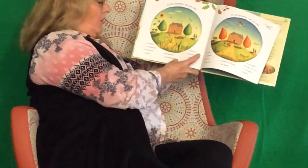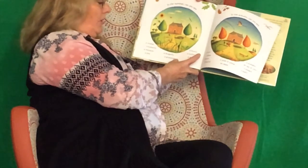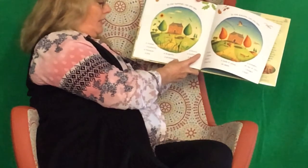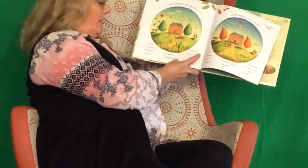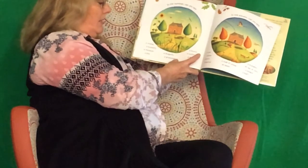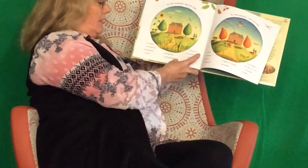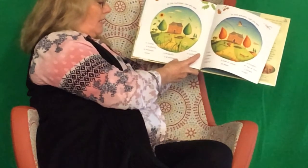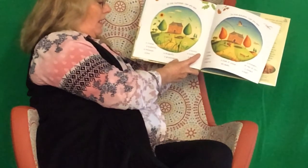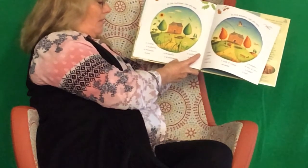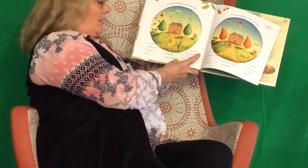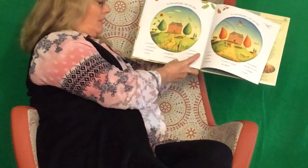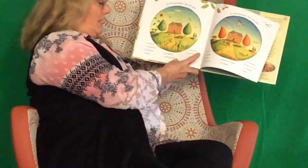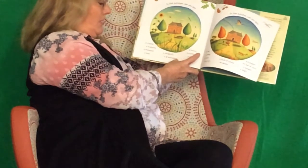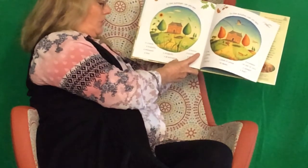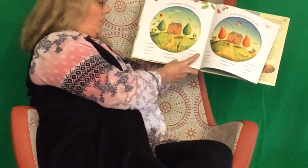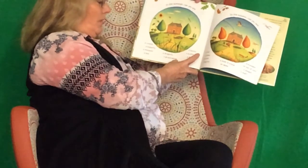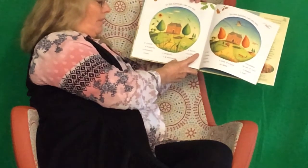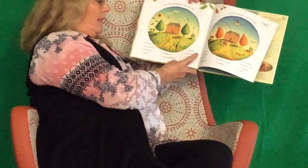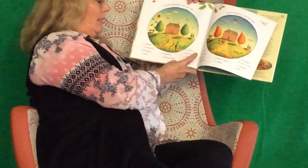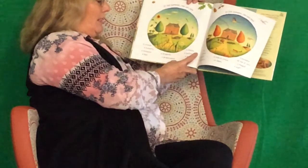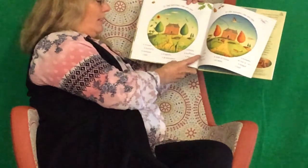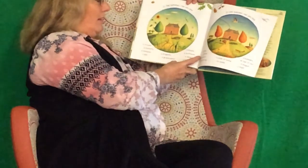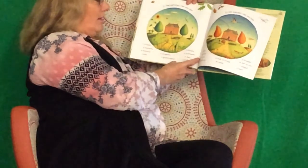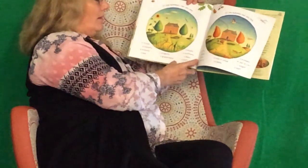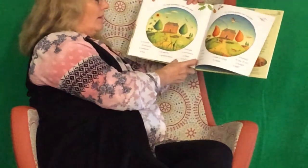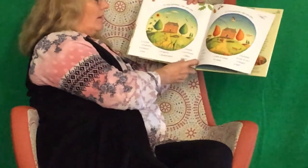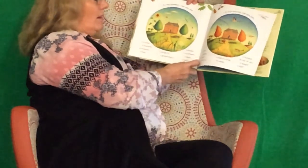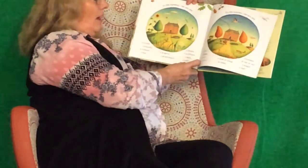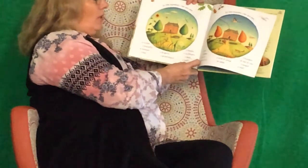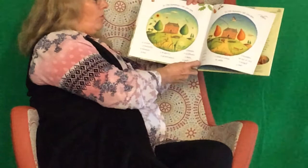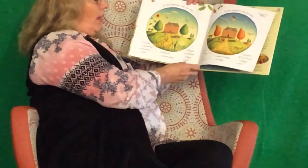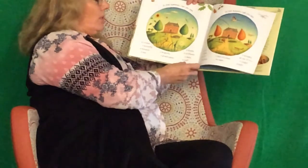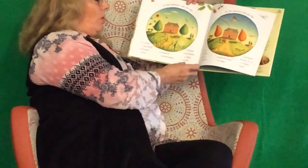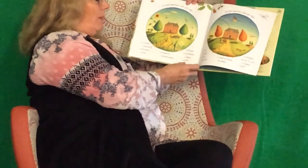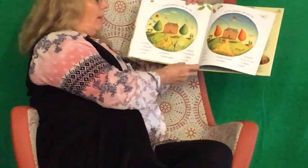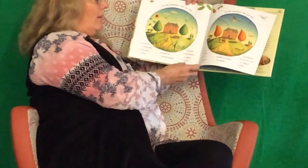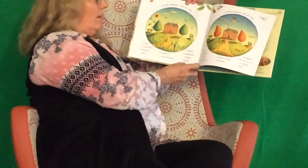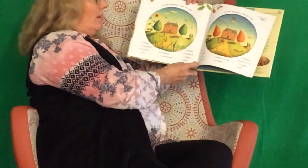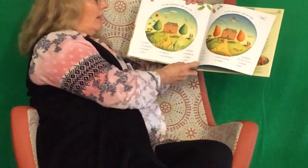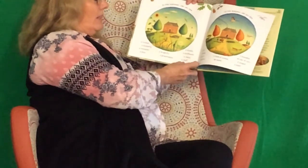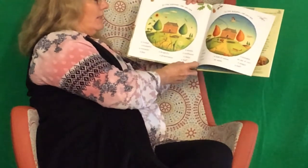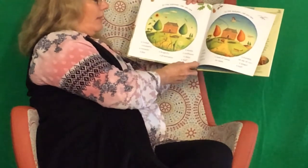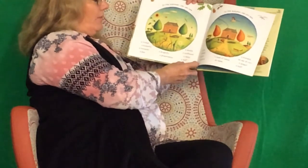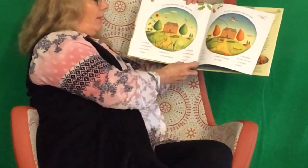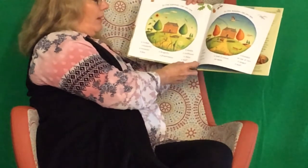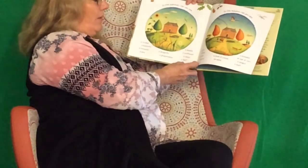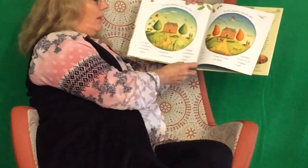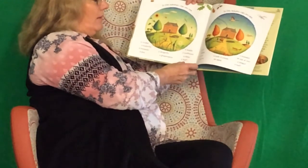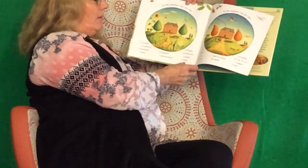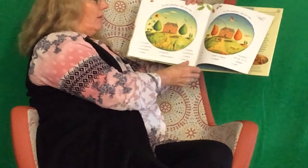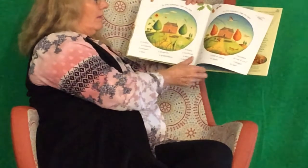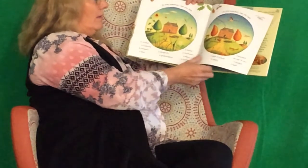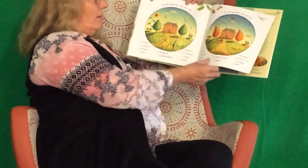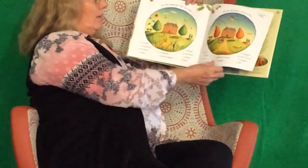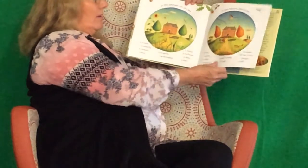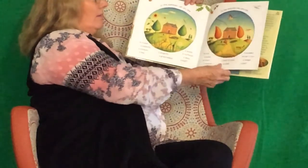A cricket. A mosquito. A bee. A grasshopper. A sunflower.